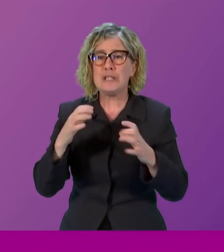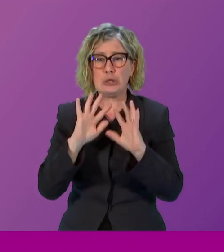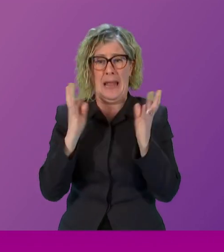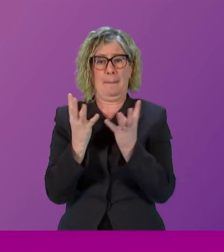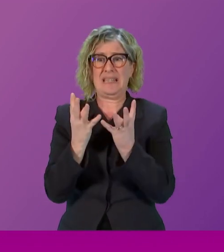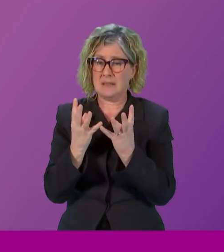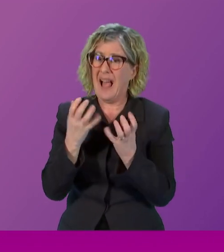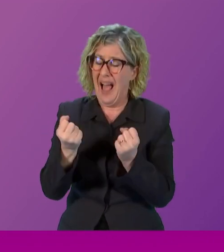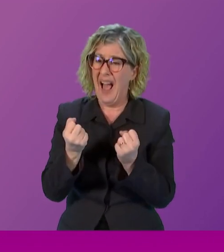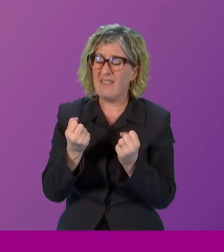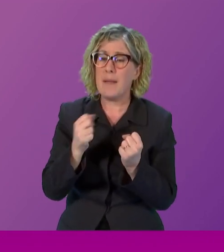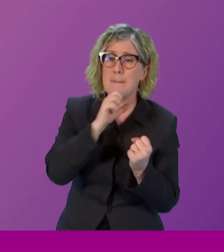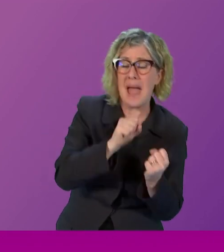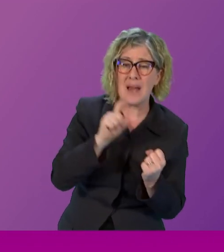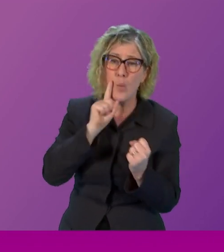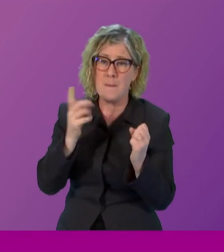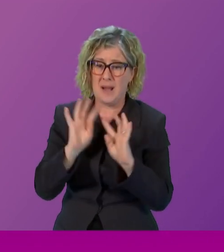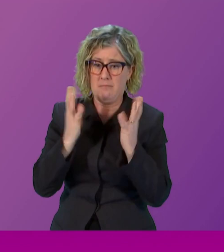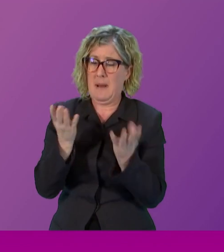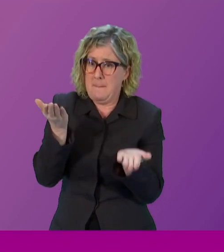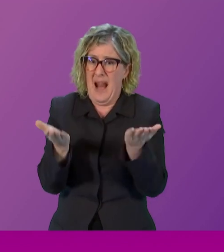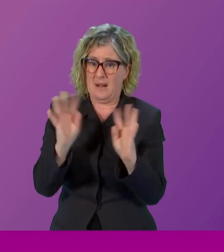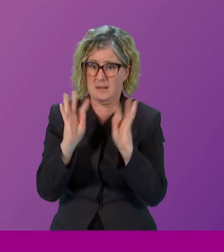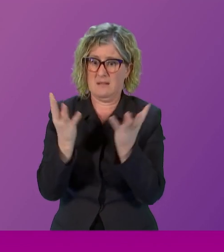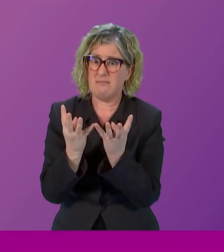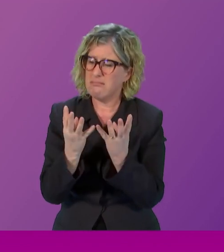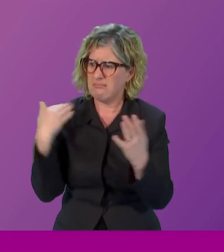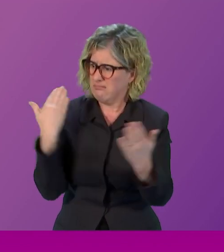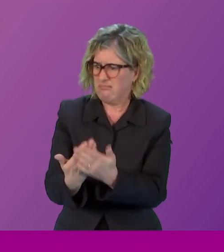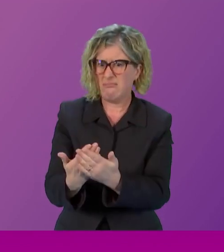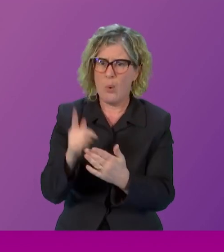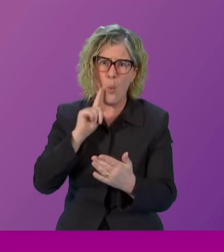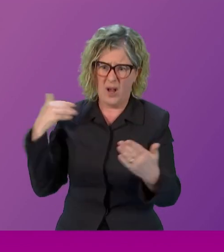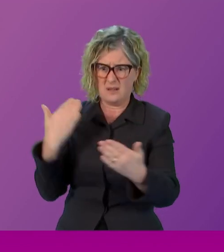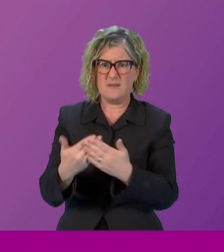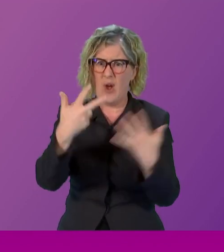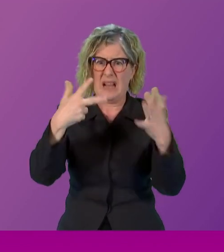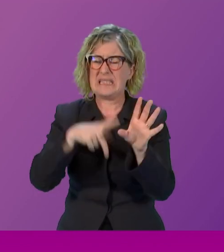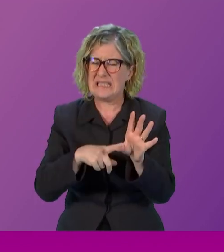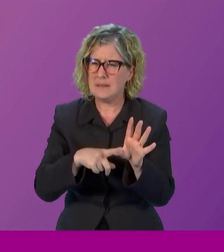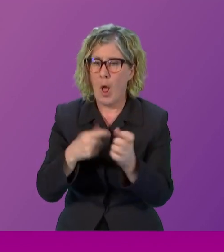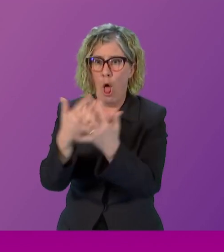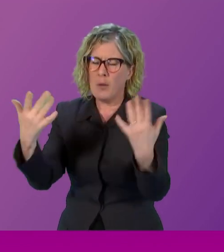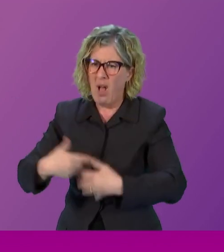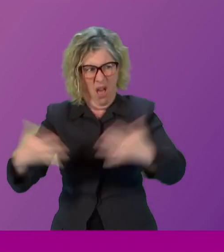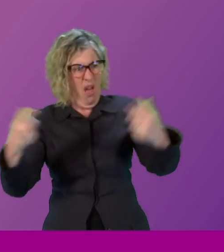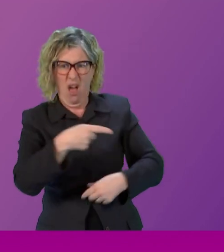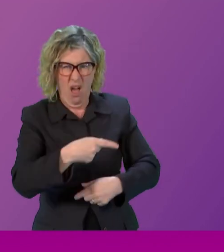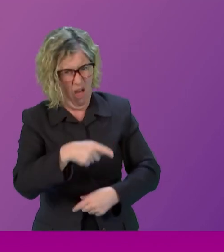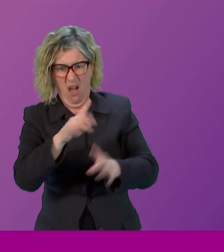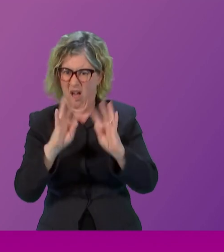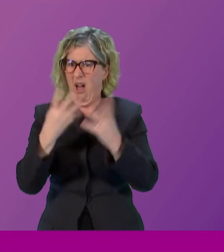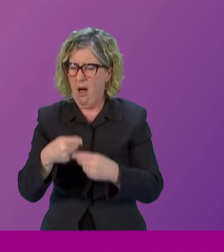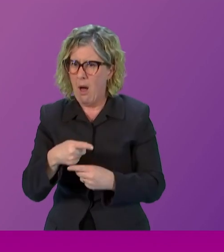I've been attacked for that regularly almost as if having women in a cabinet